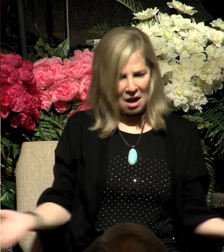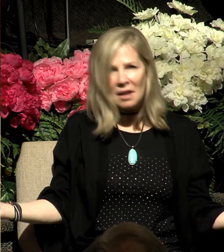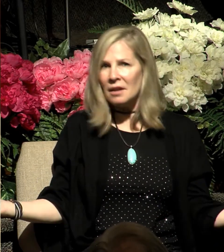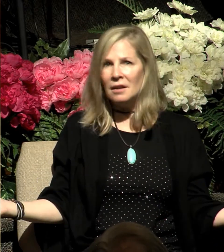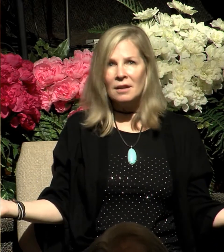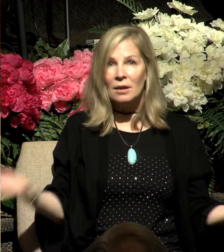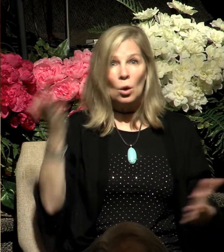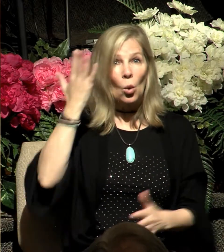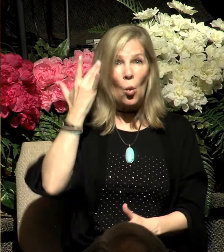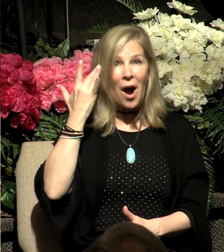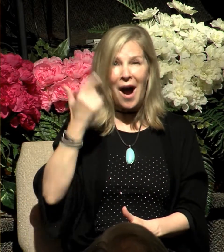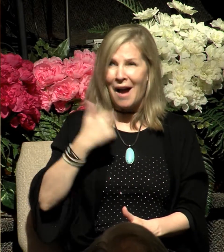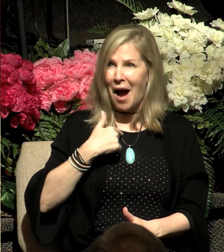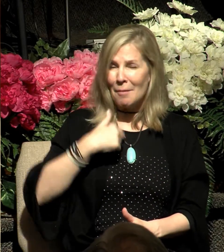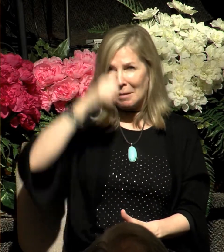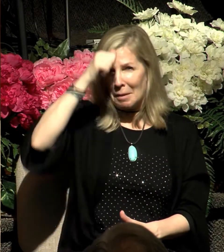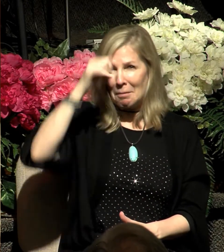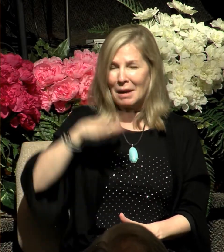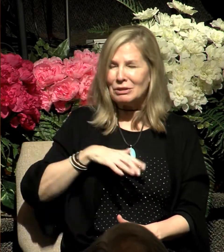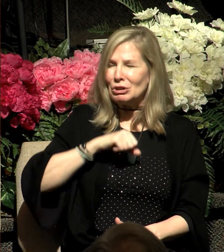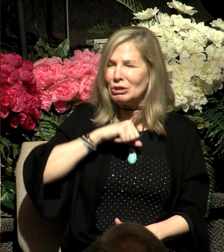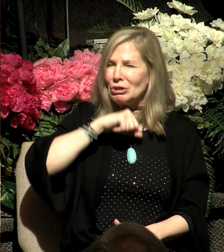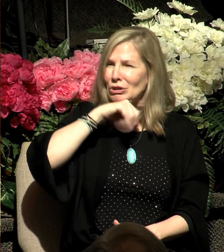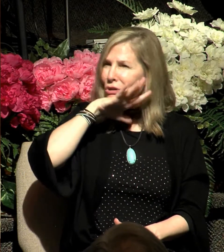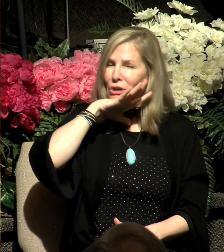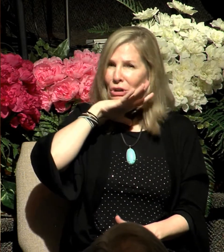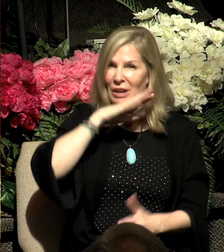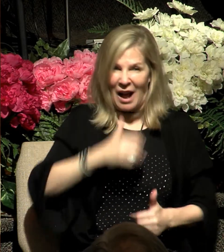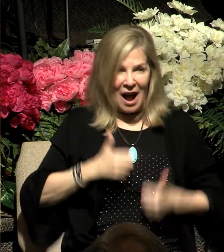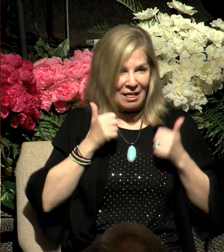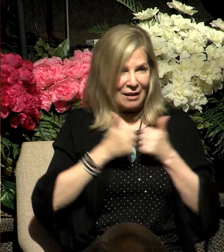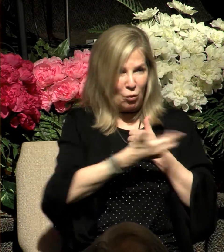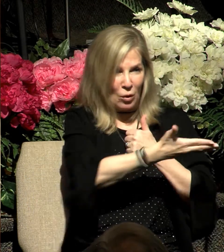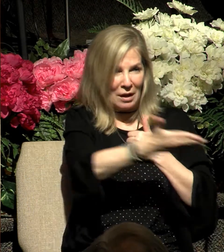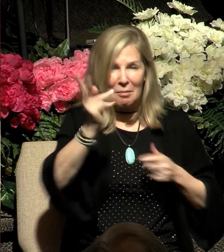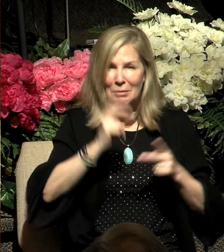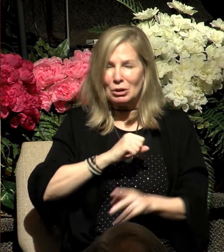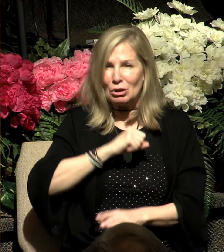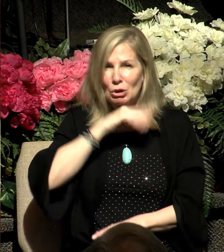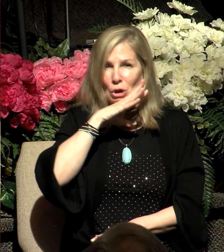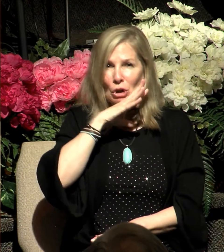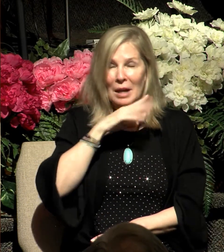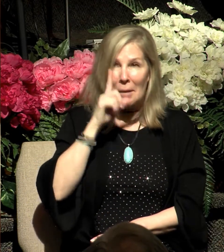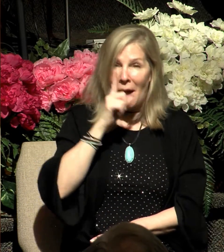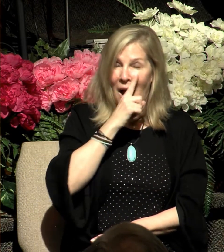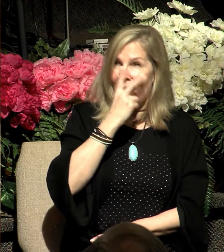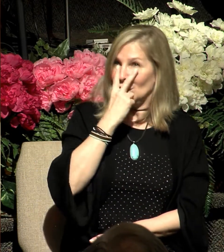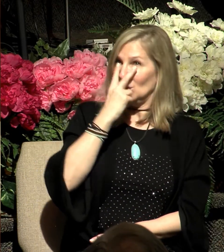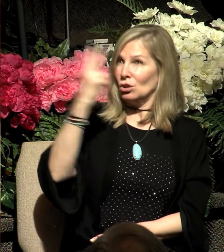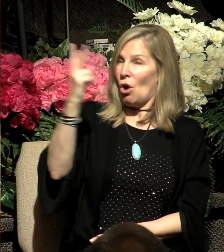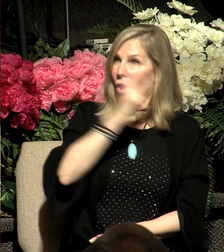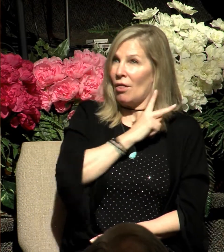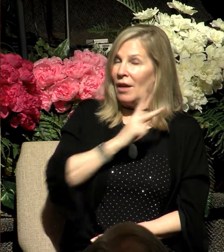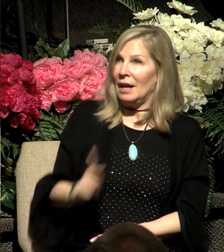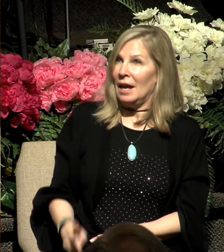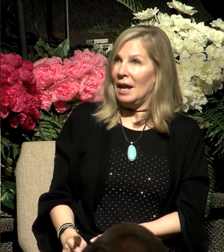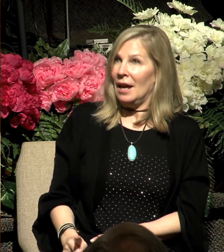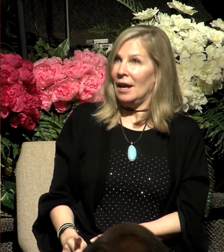man of unclean lips, and I live among a people of unclean lips. For my eyes have seen the King, the Lord of hosts. That